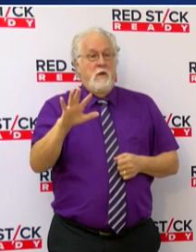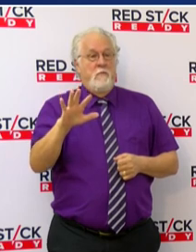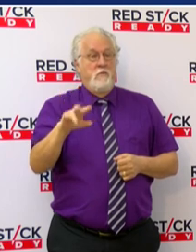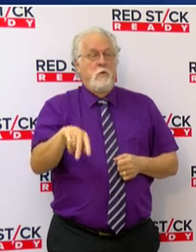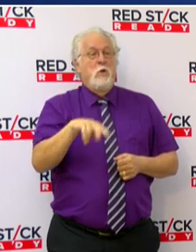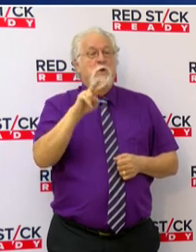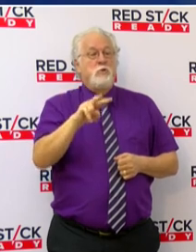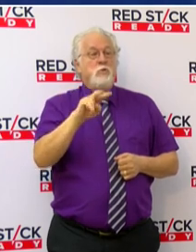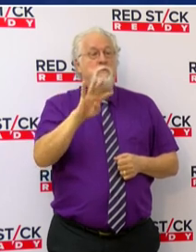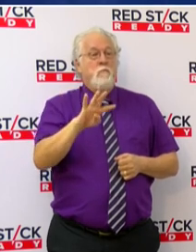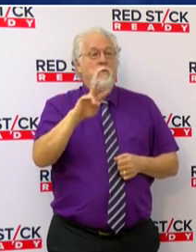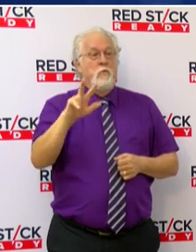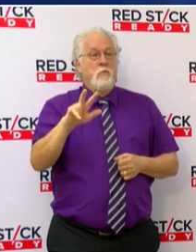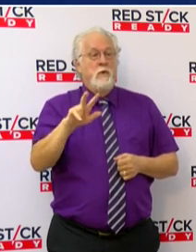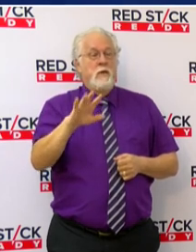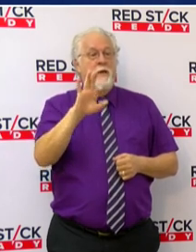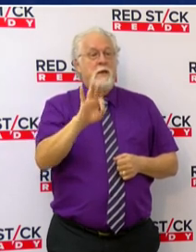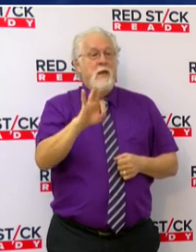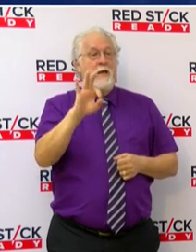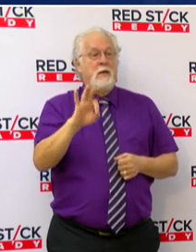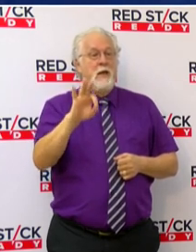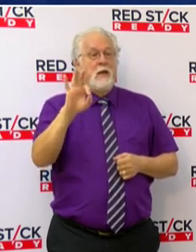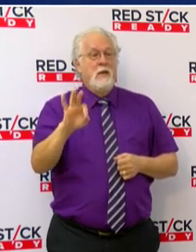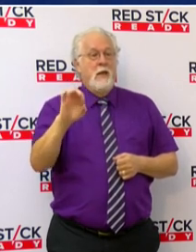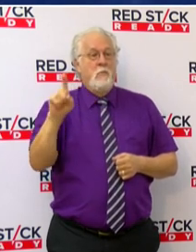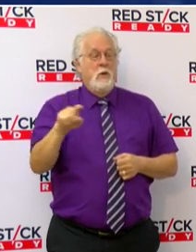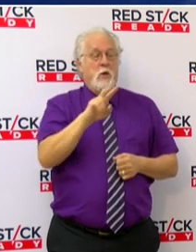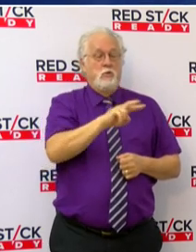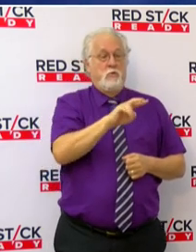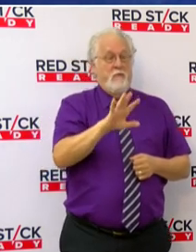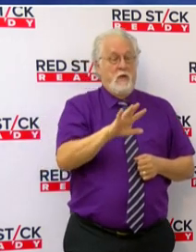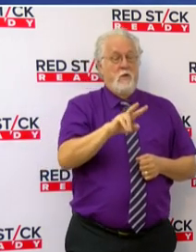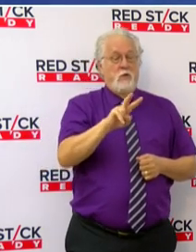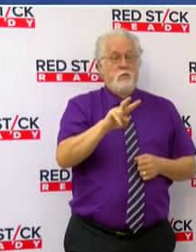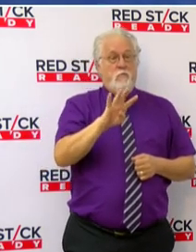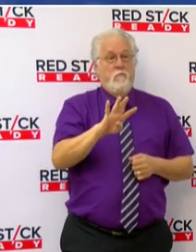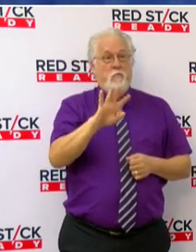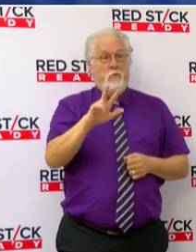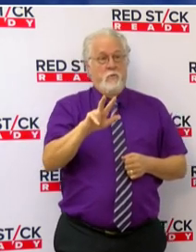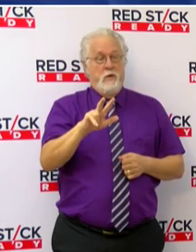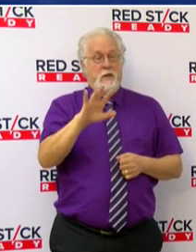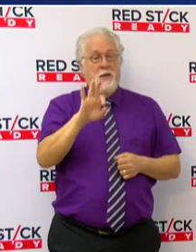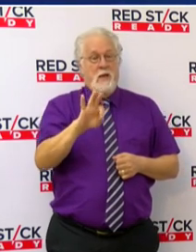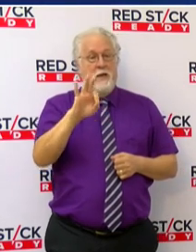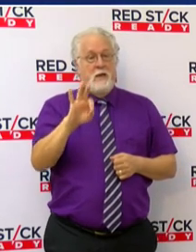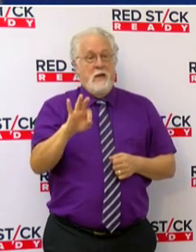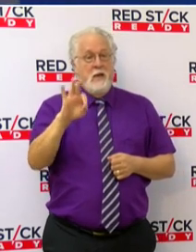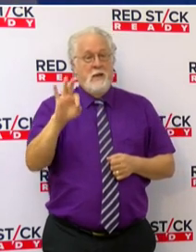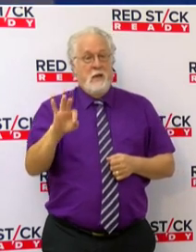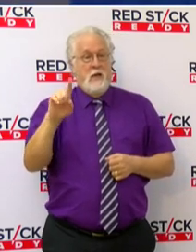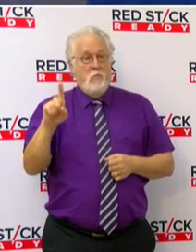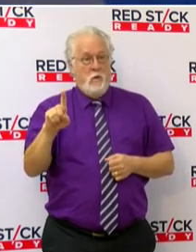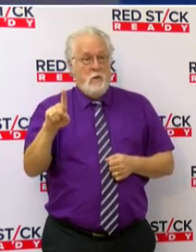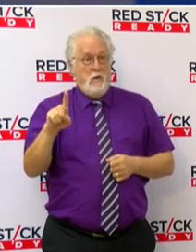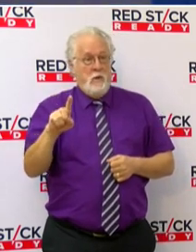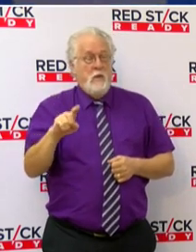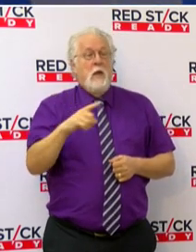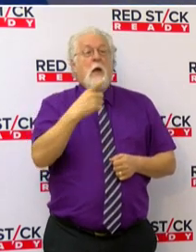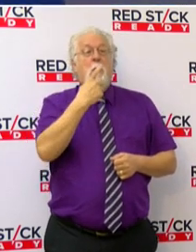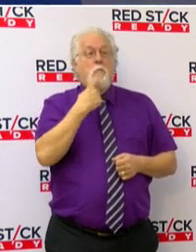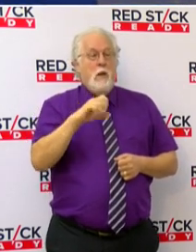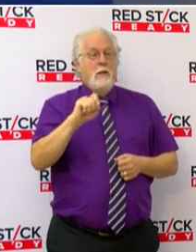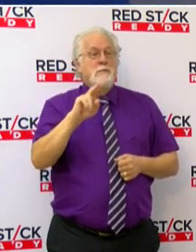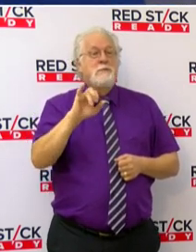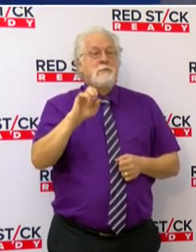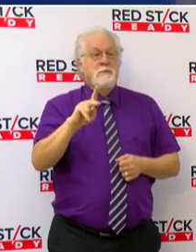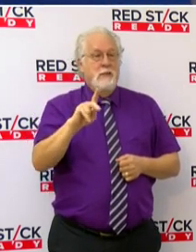-243-9991. That's 225-243-9991. Text REDSTICKREADY,